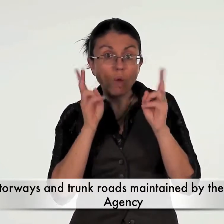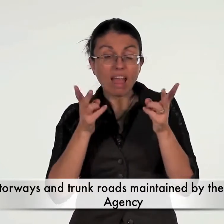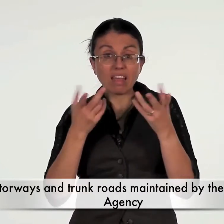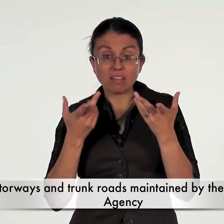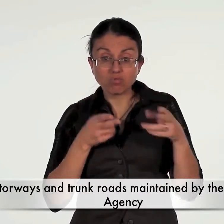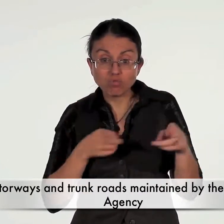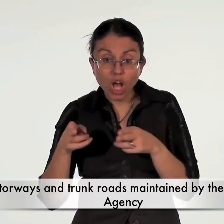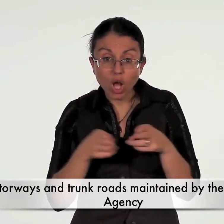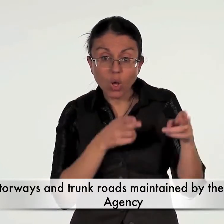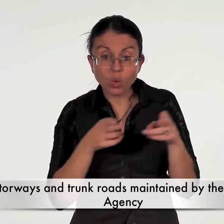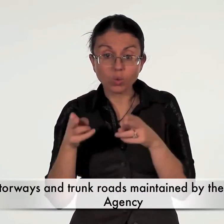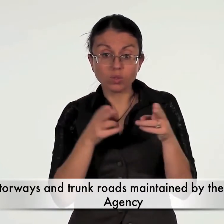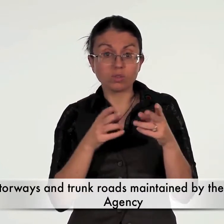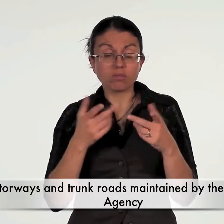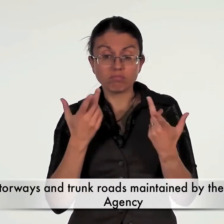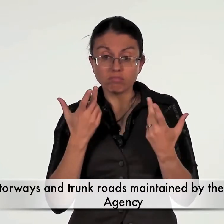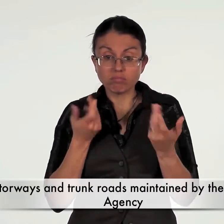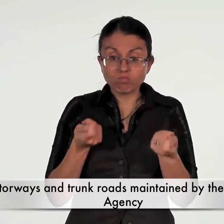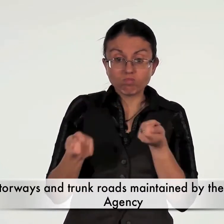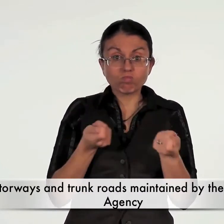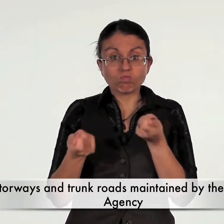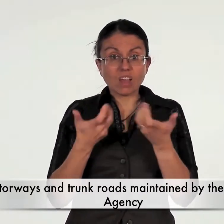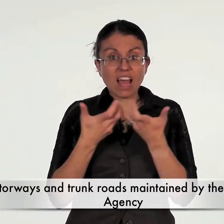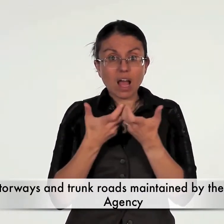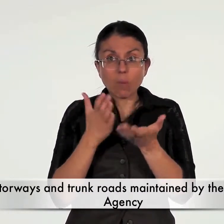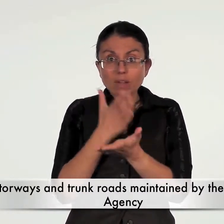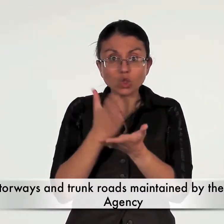motorways and trunk roads maintained by the highways agency